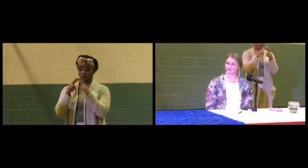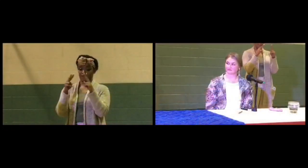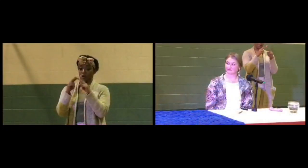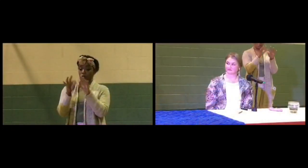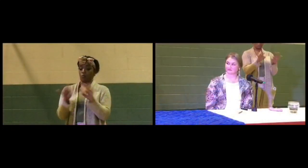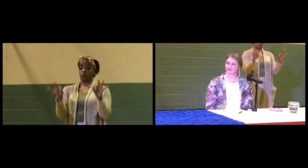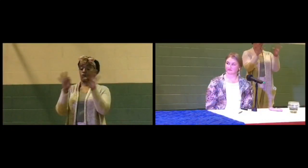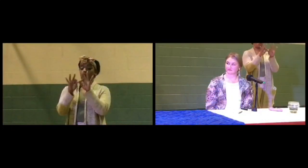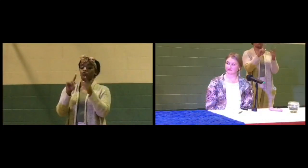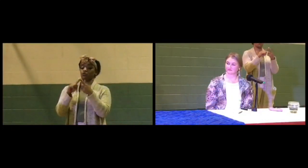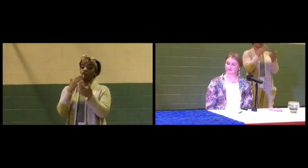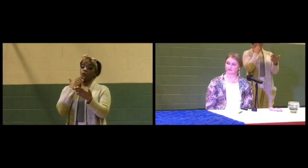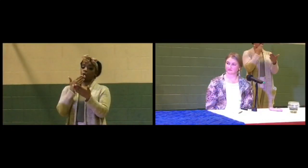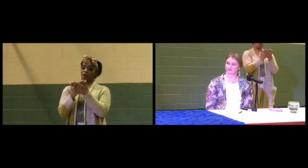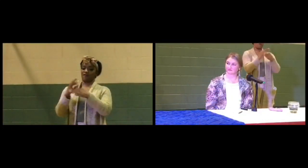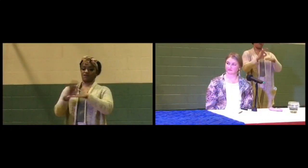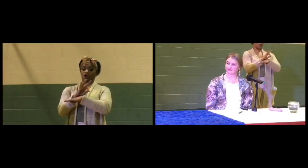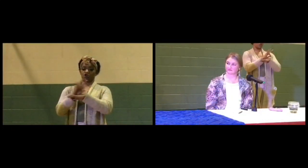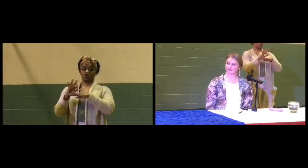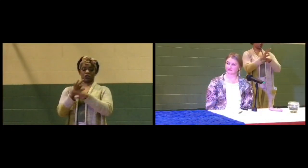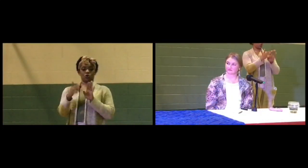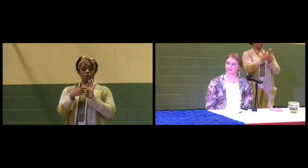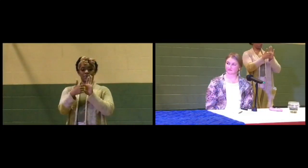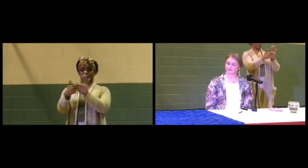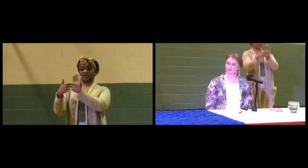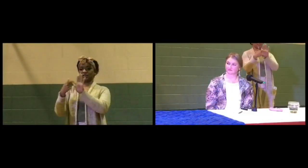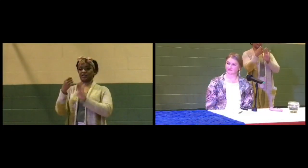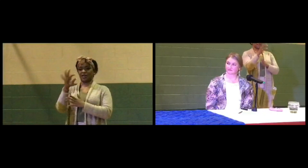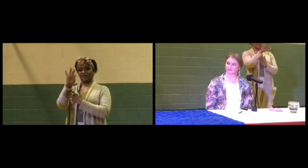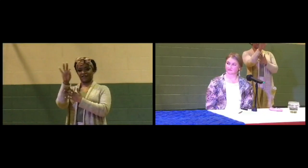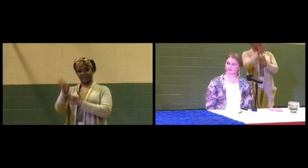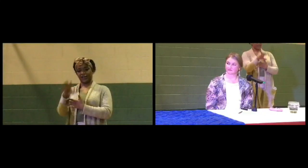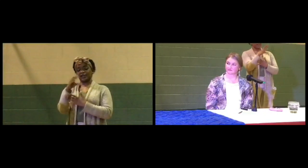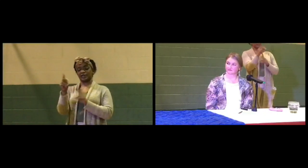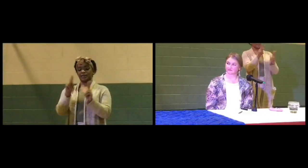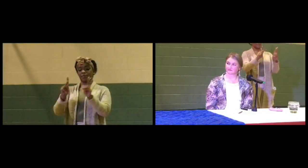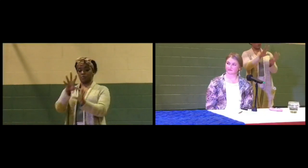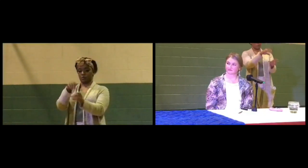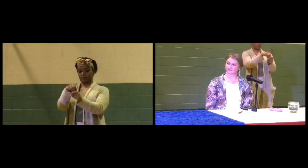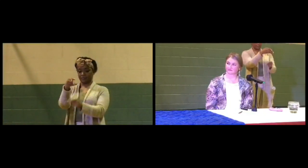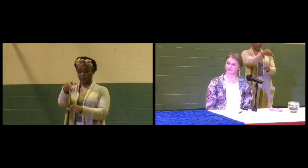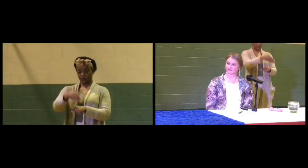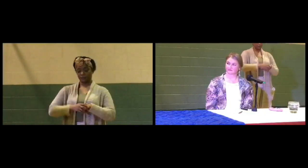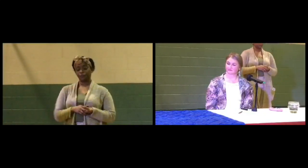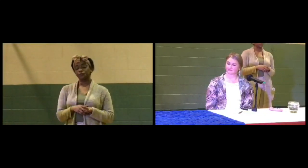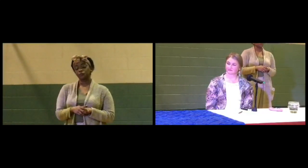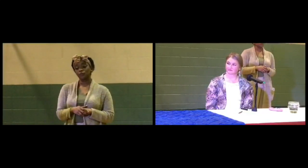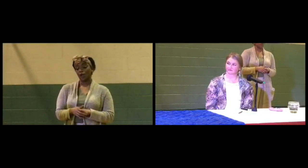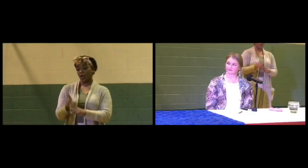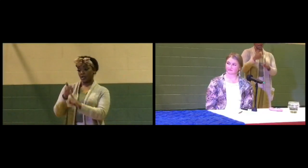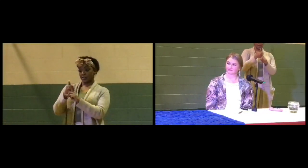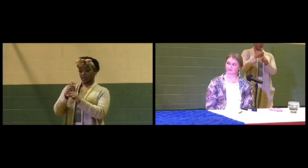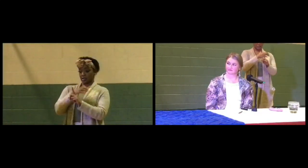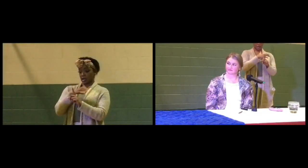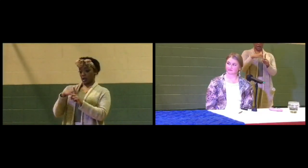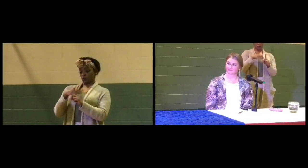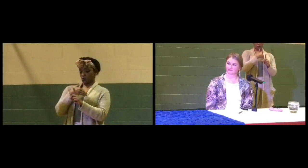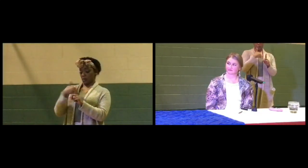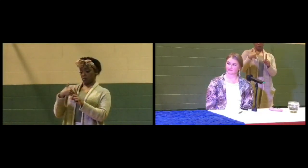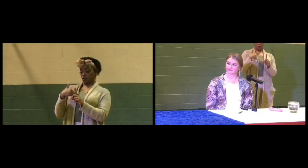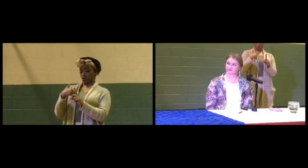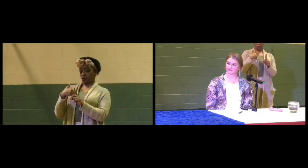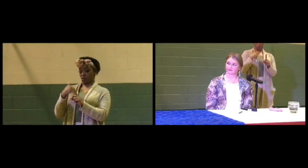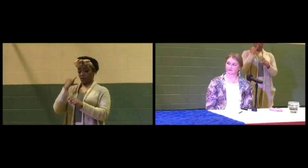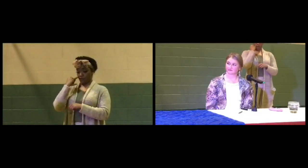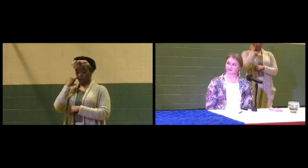-functioning body representative of Flint and its citizens. As a council member, which would